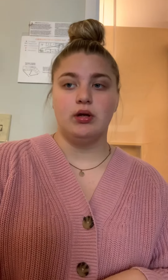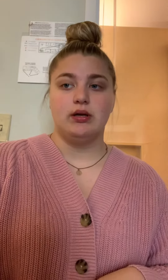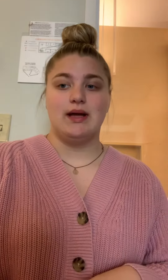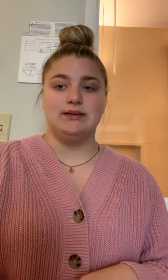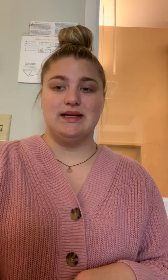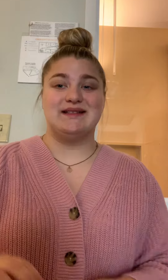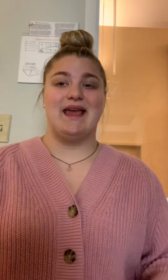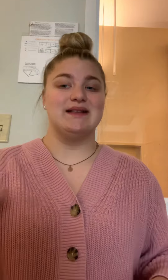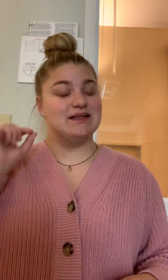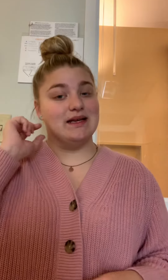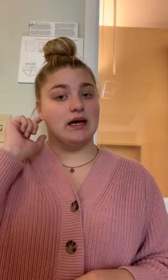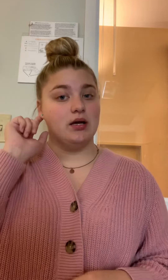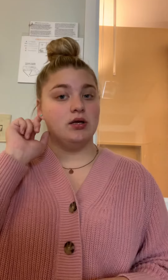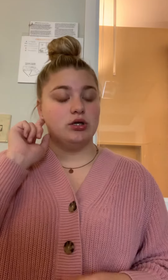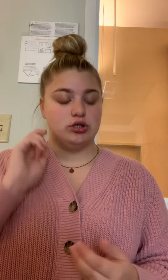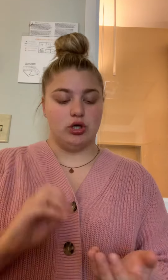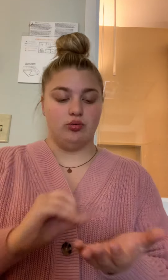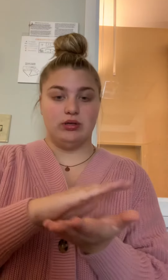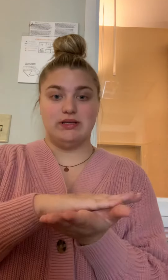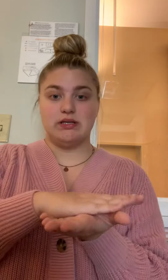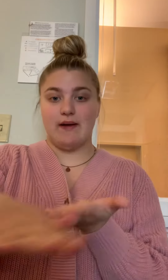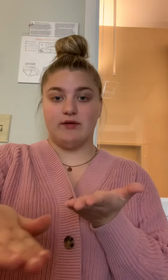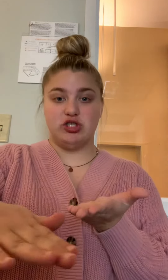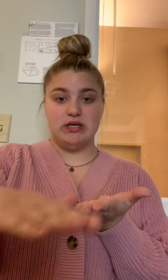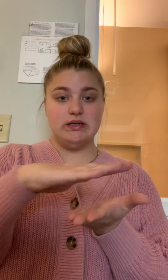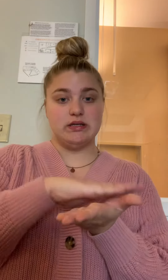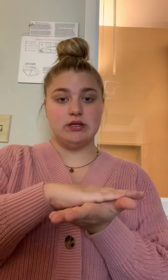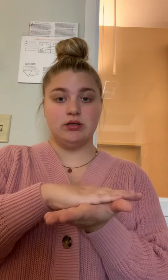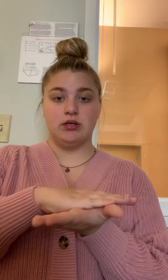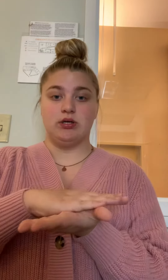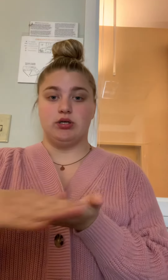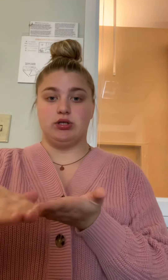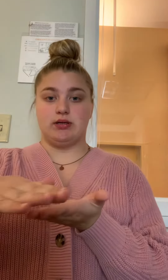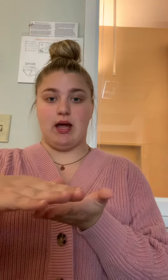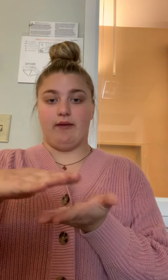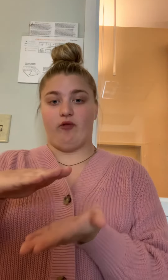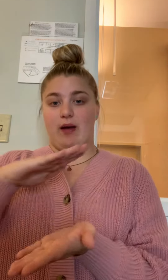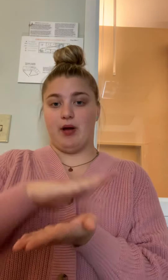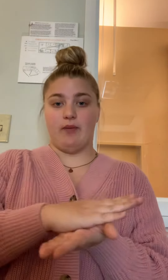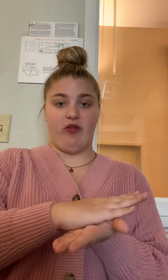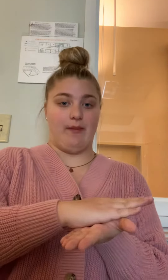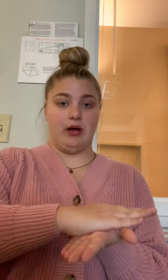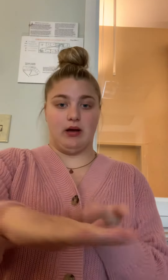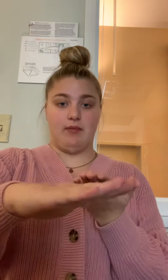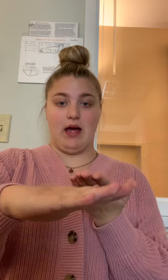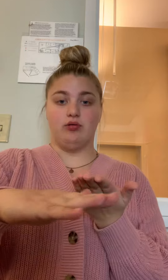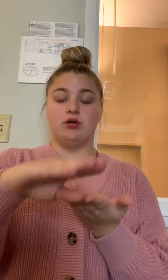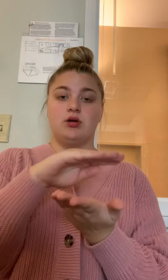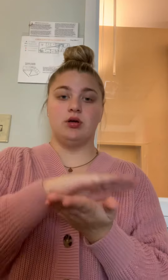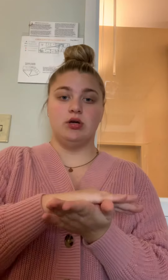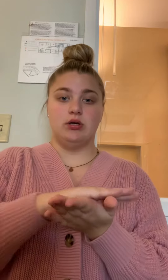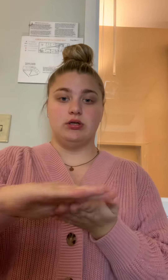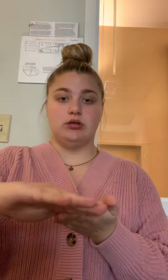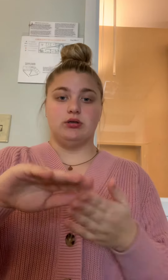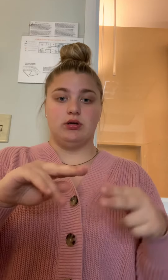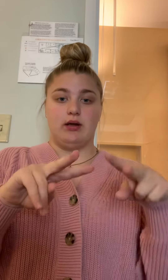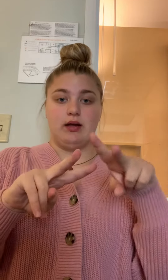Next is quesadilla. So this is the sign for cheese. Just kind of flat palm, flat palm out. And then